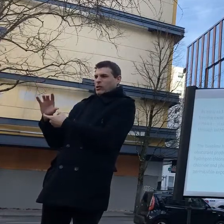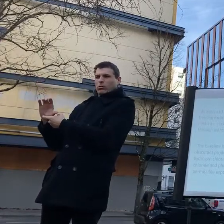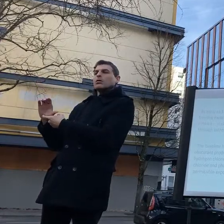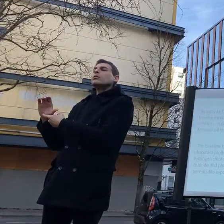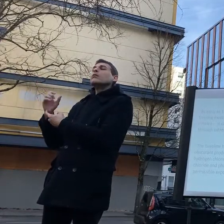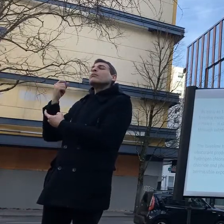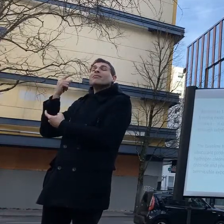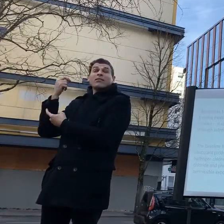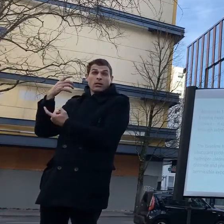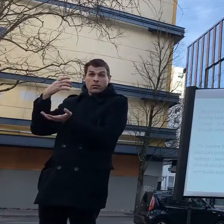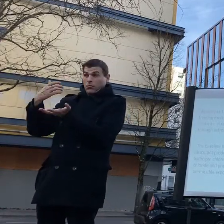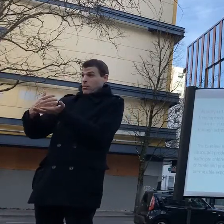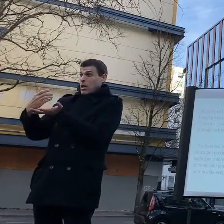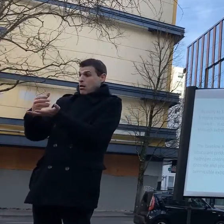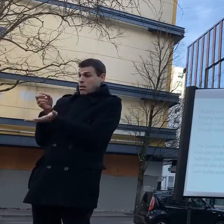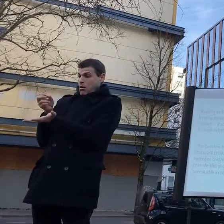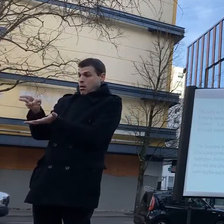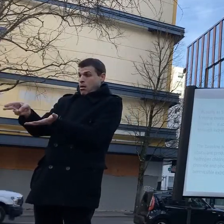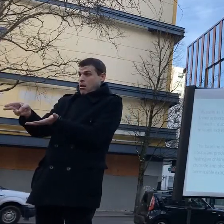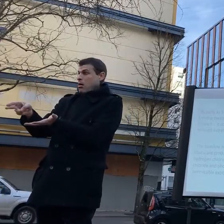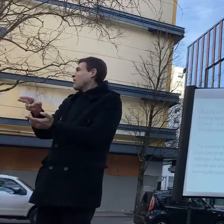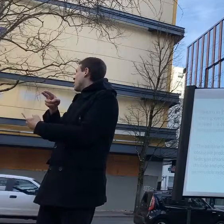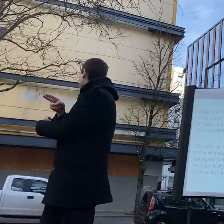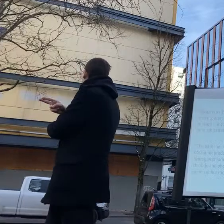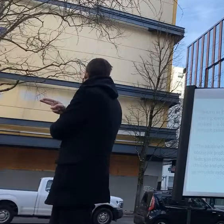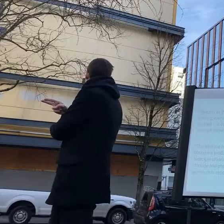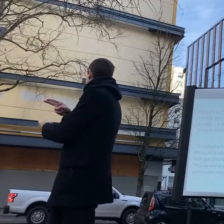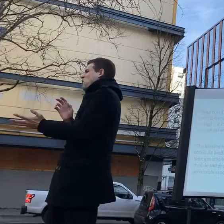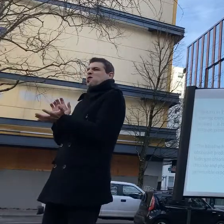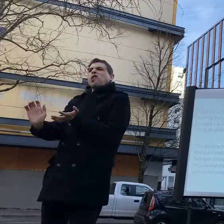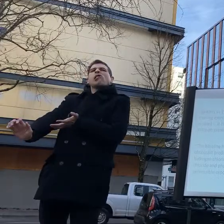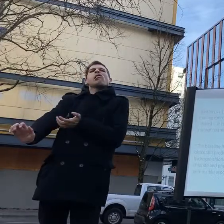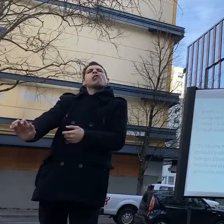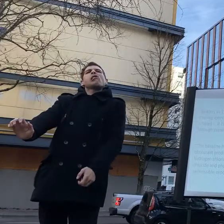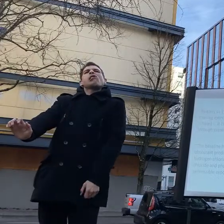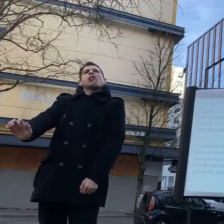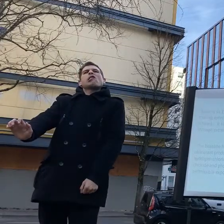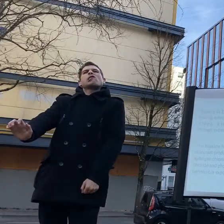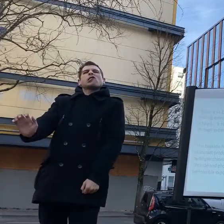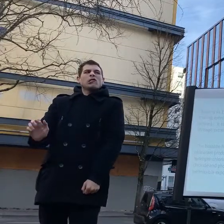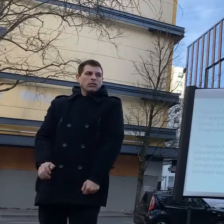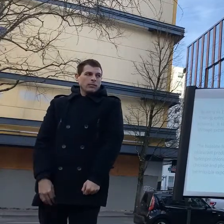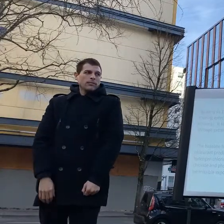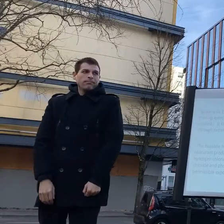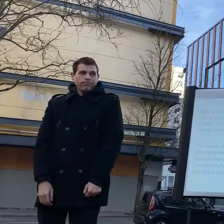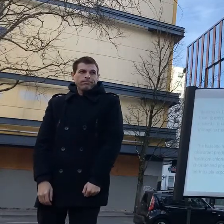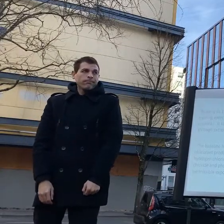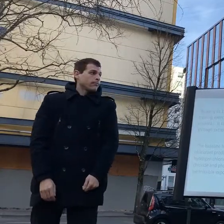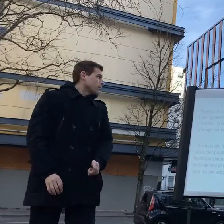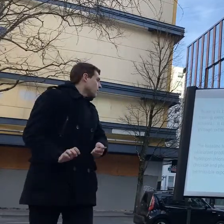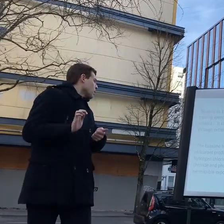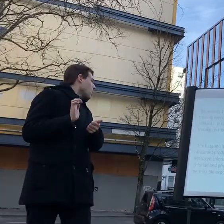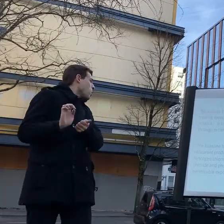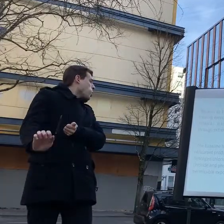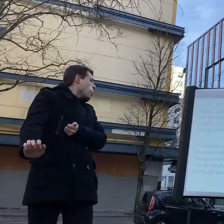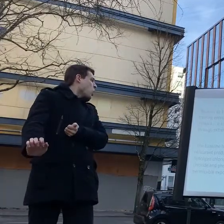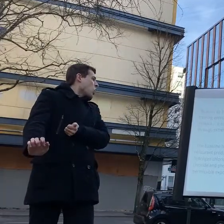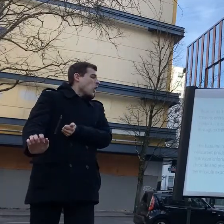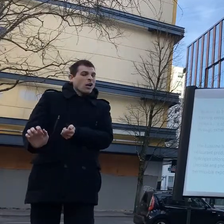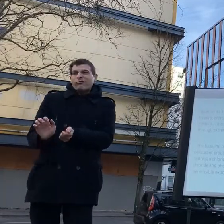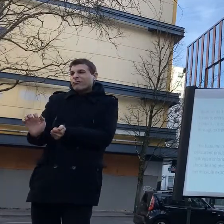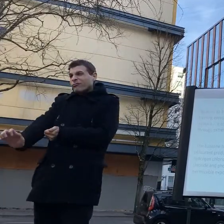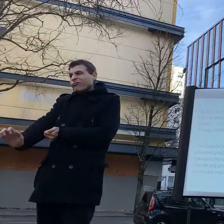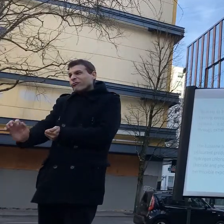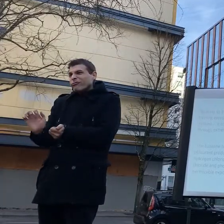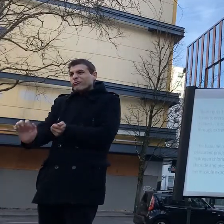of one of those grenades is zinc chloride gas that's molted and literally ready